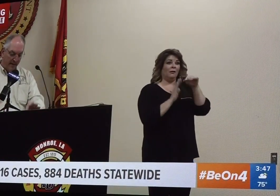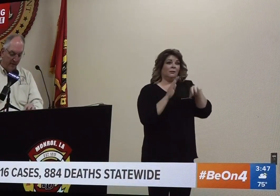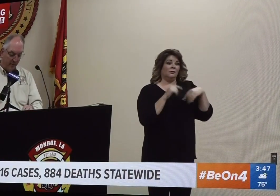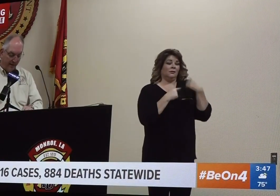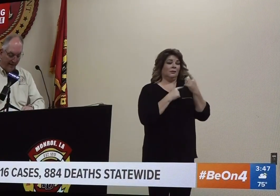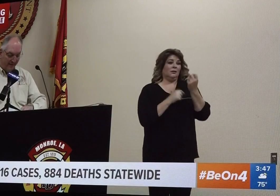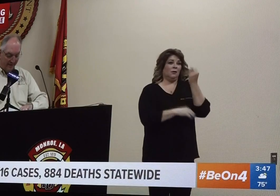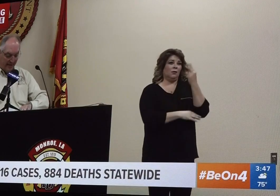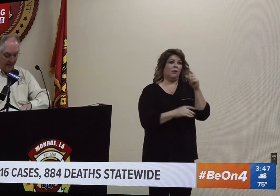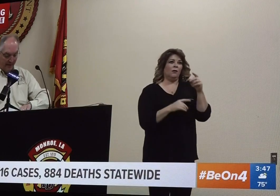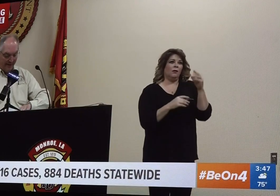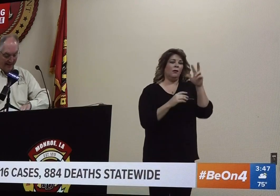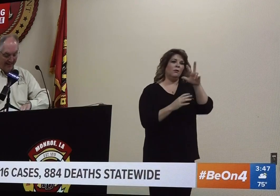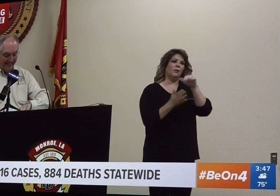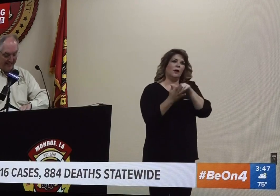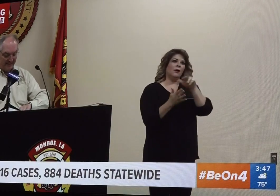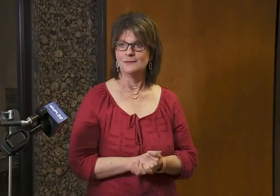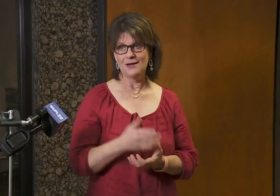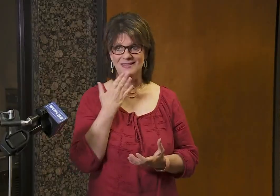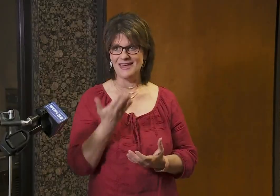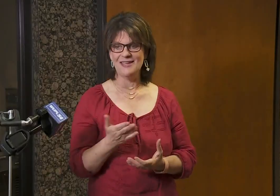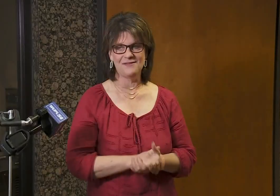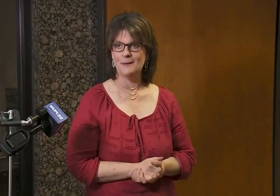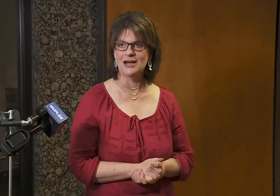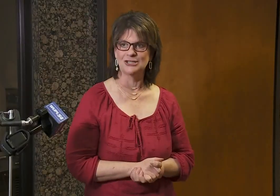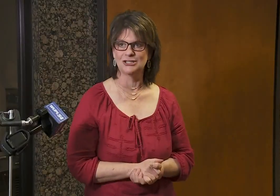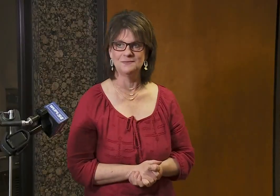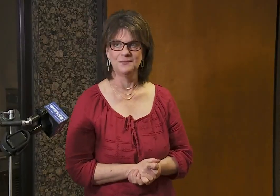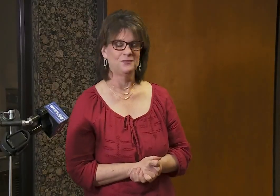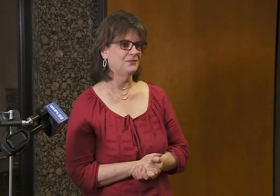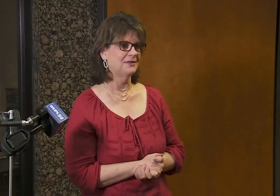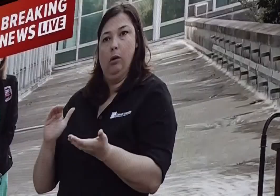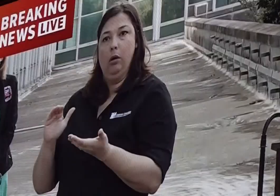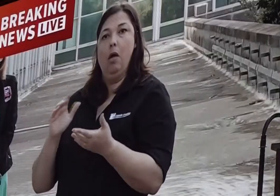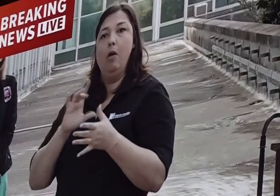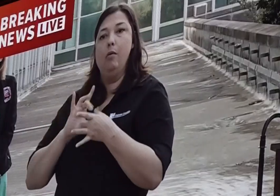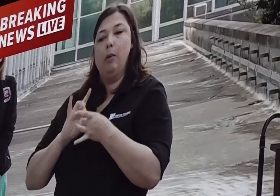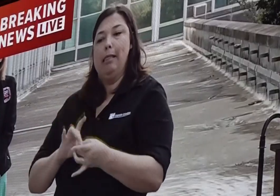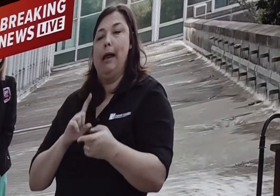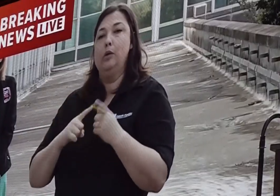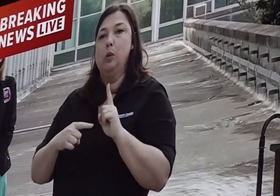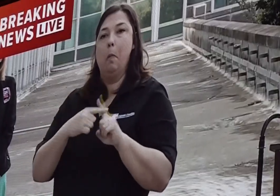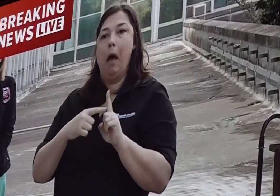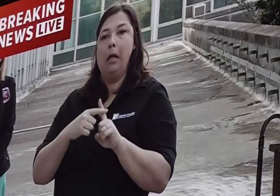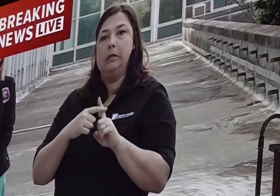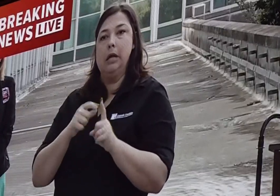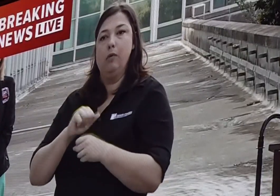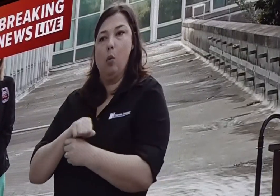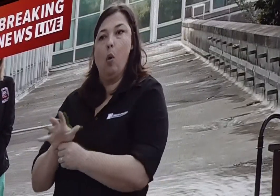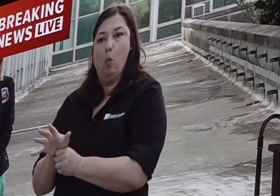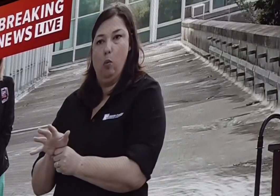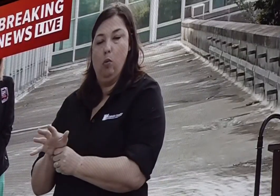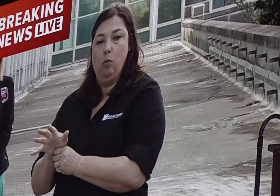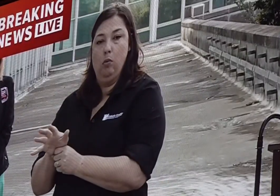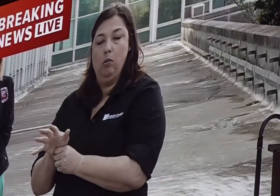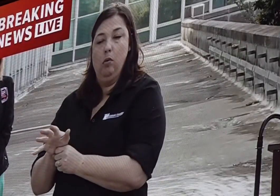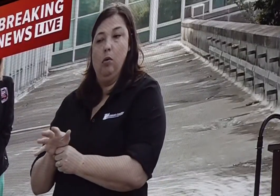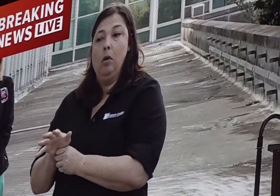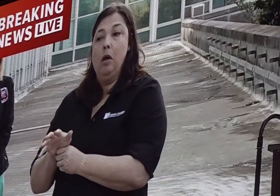interpreters. To folks like Dragna. Thank you very much. It's a sign of inclusion we can all understand. Mike McDaniel Eyewitness